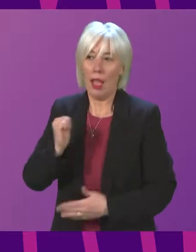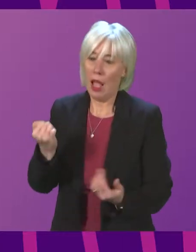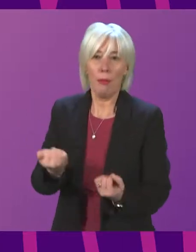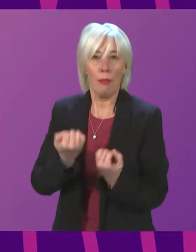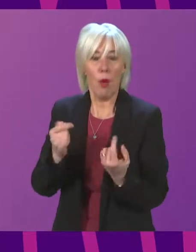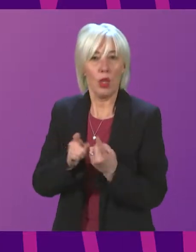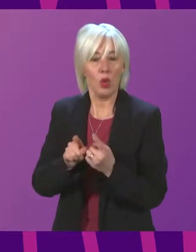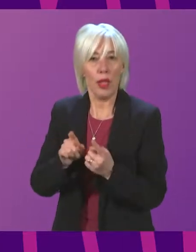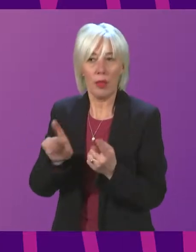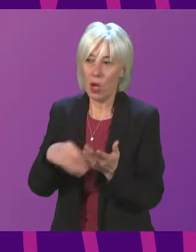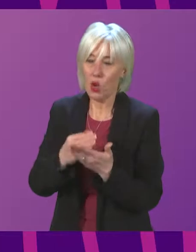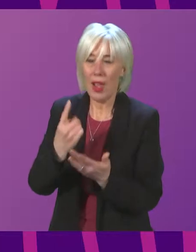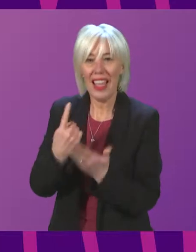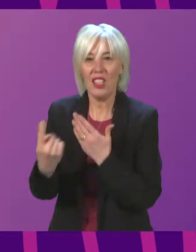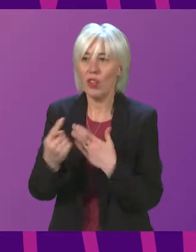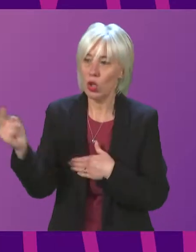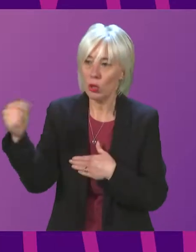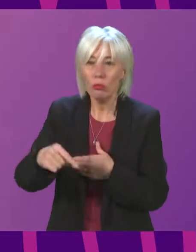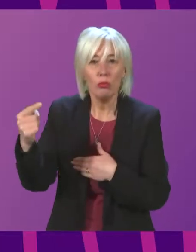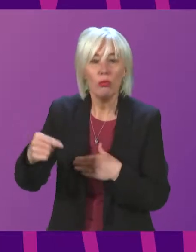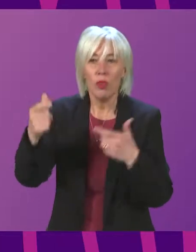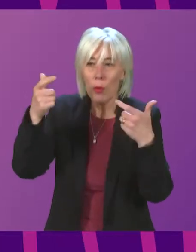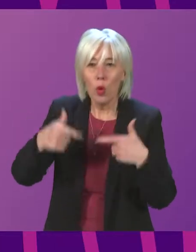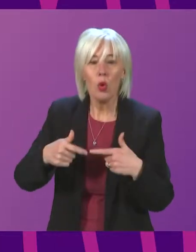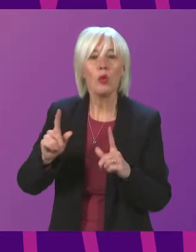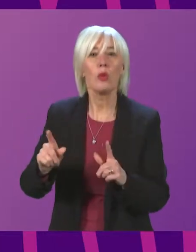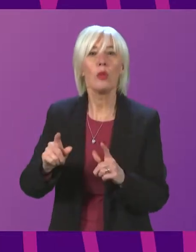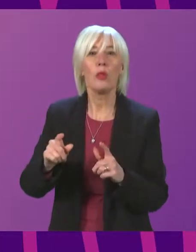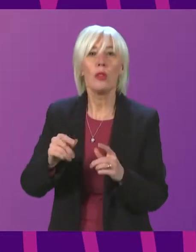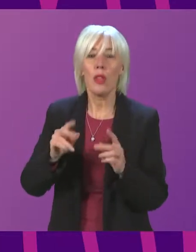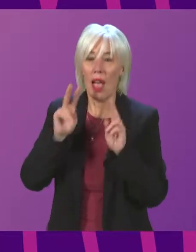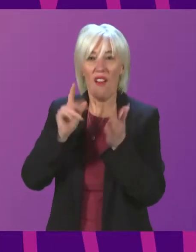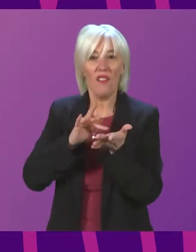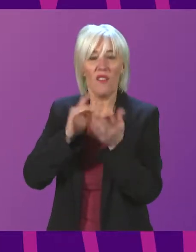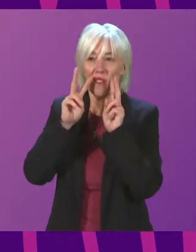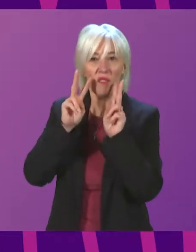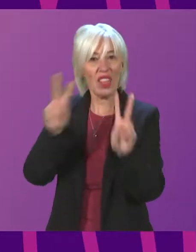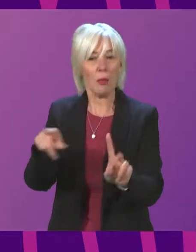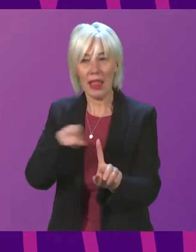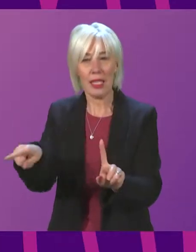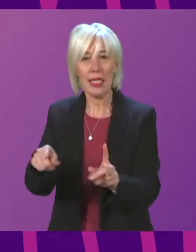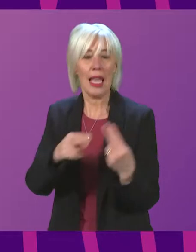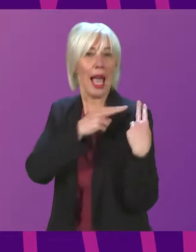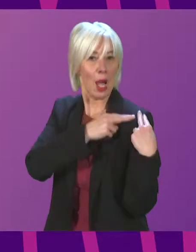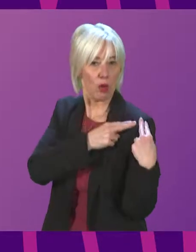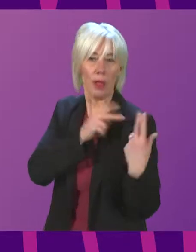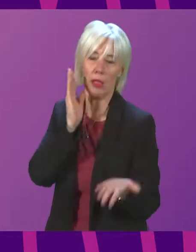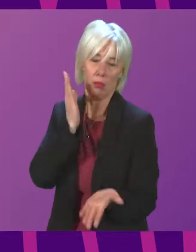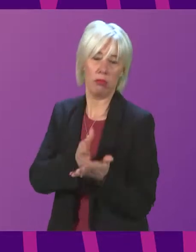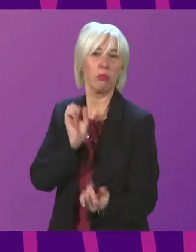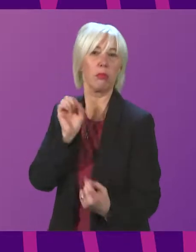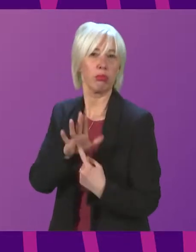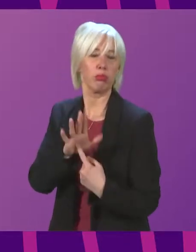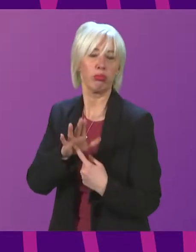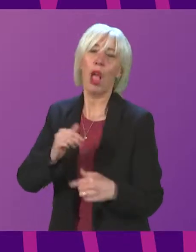include bringing individual cases. Visibility and accountability are critical. The Government fully intends to move